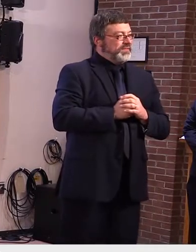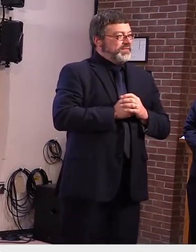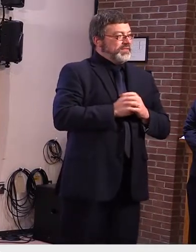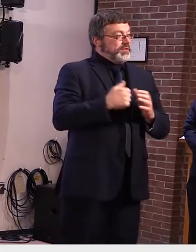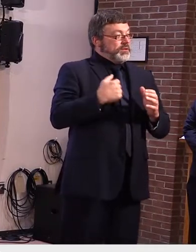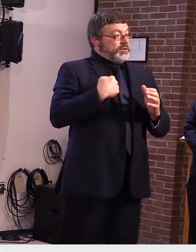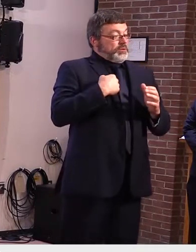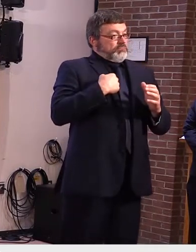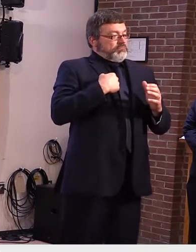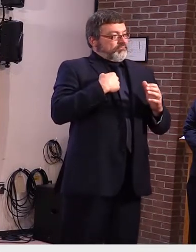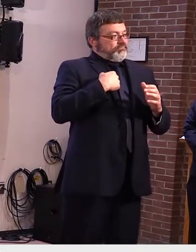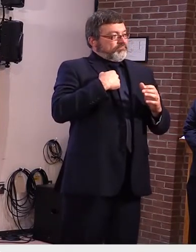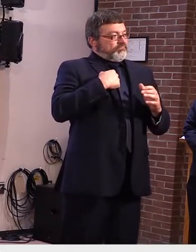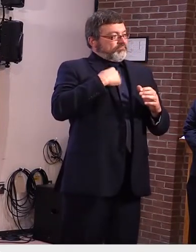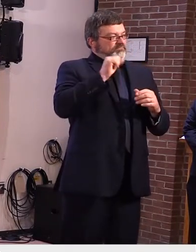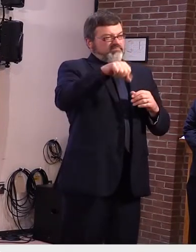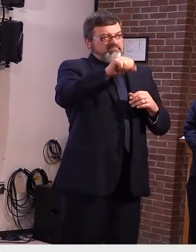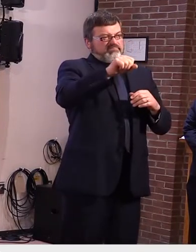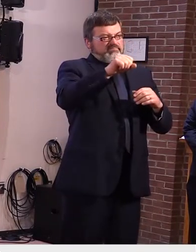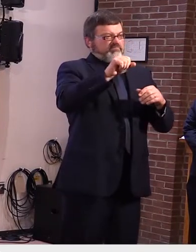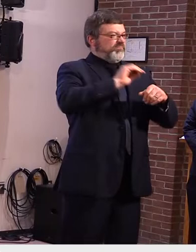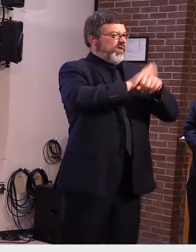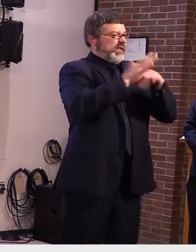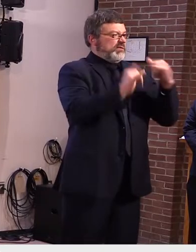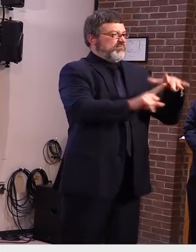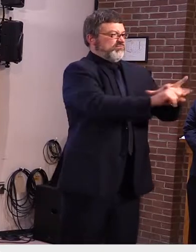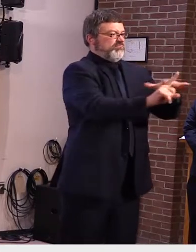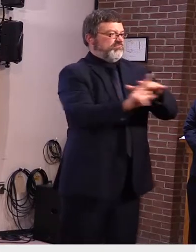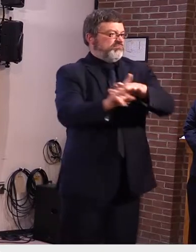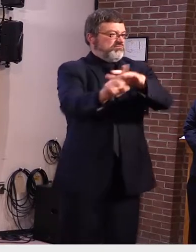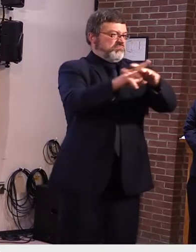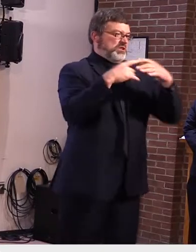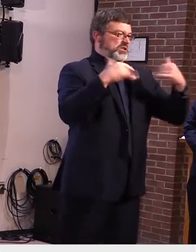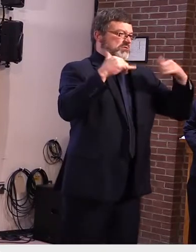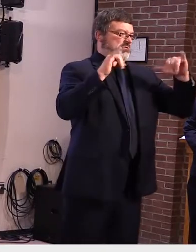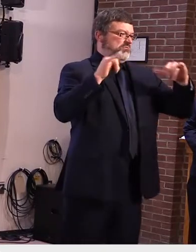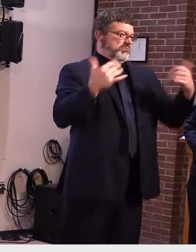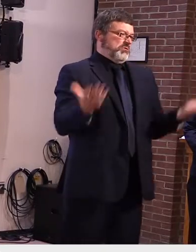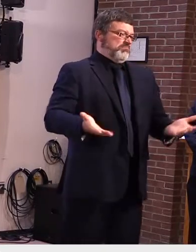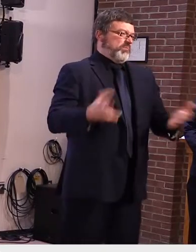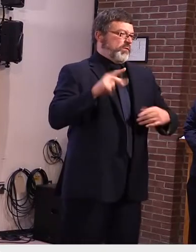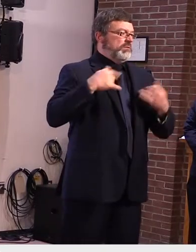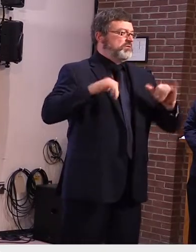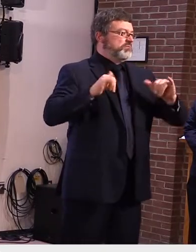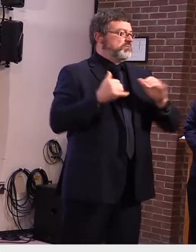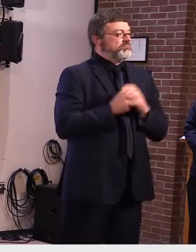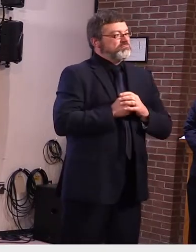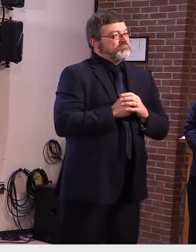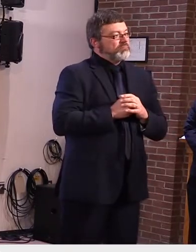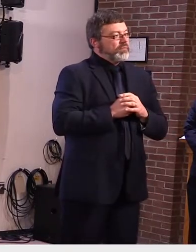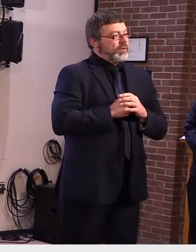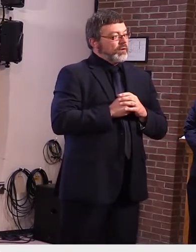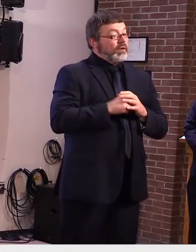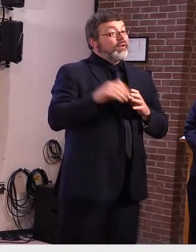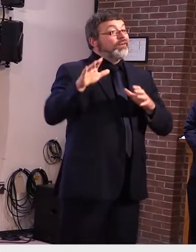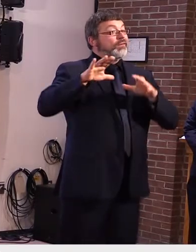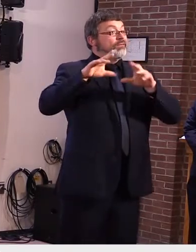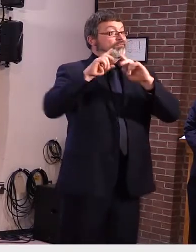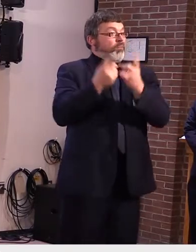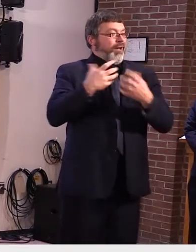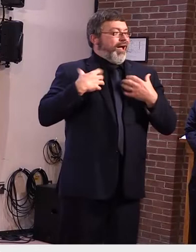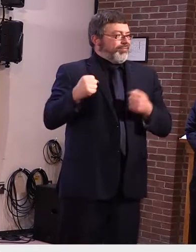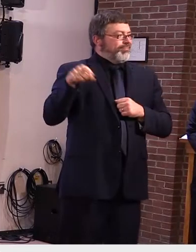-19 in our schools. The Health Department has been very responsive to the needs of districts, and that partnership from both a health